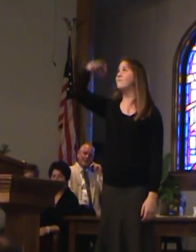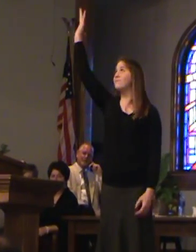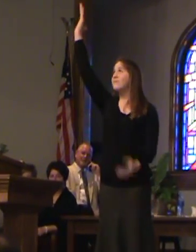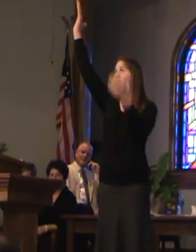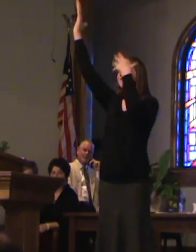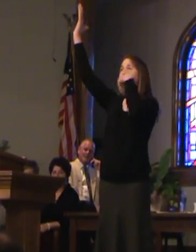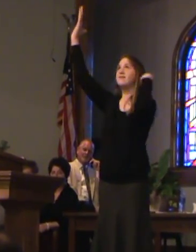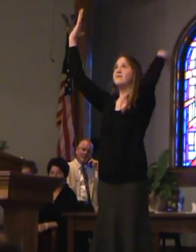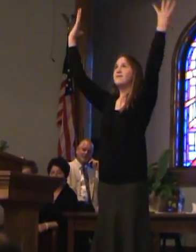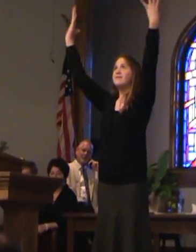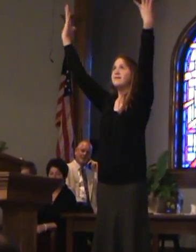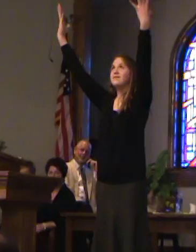Beautiful, beautiful